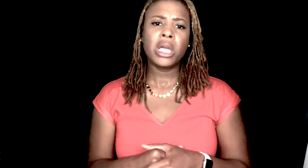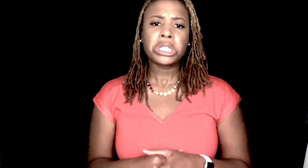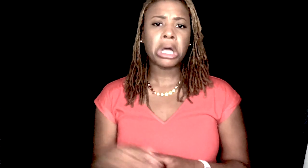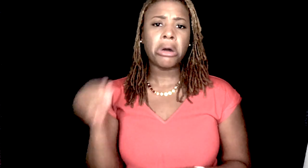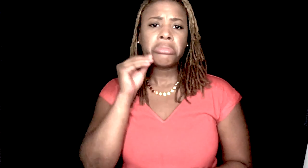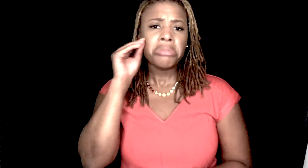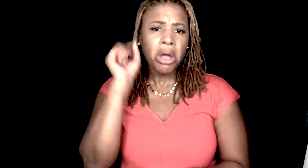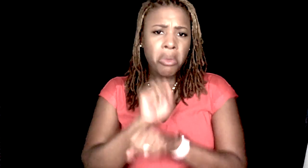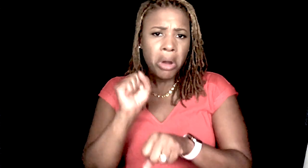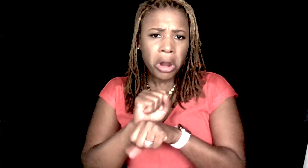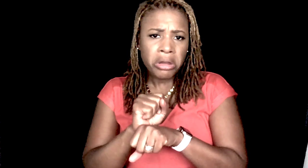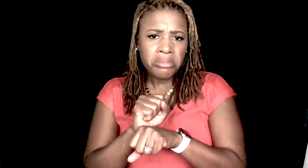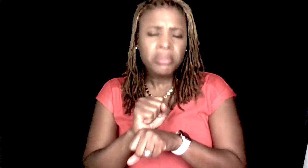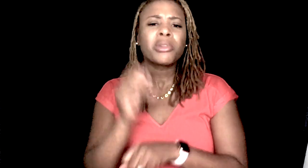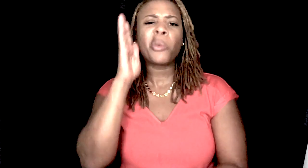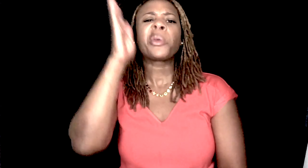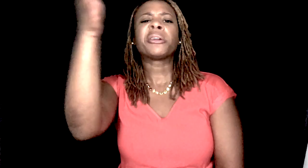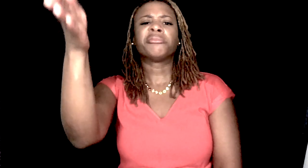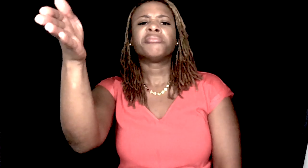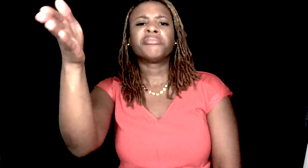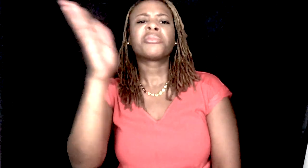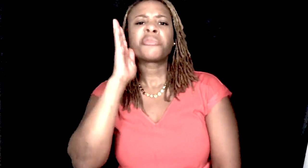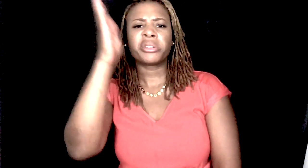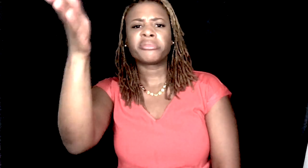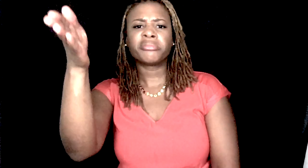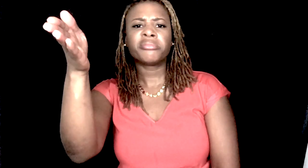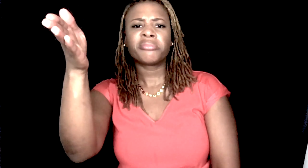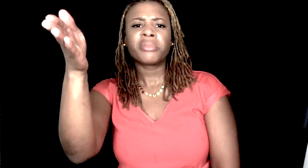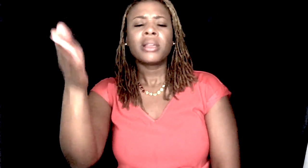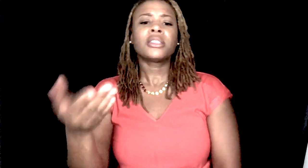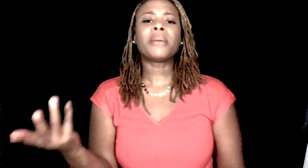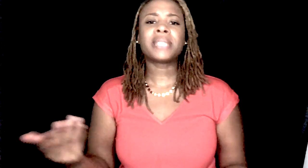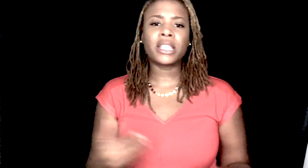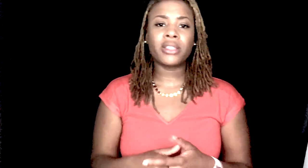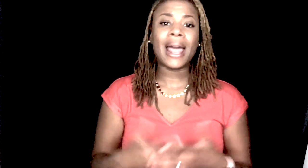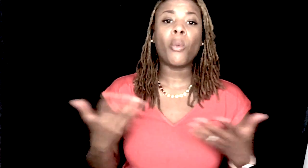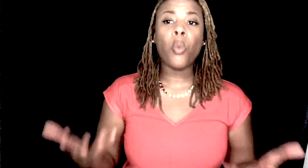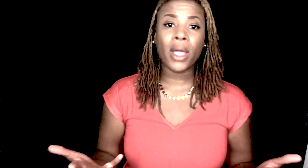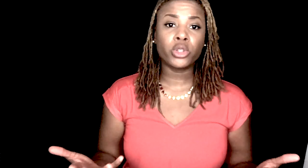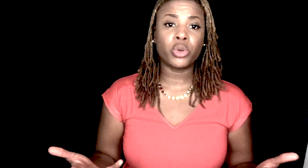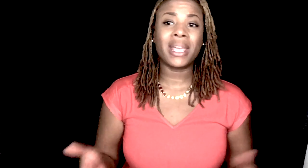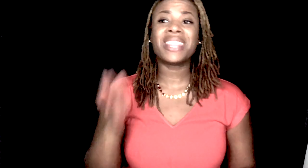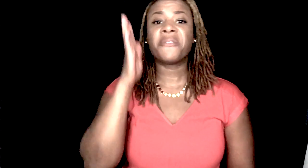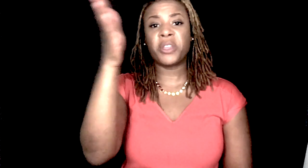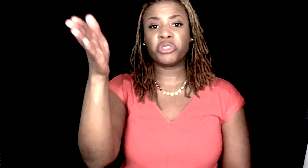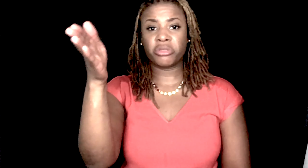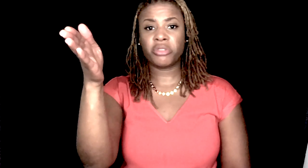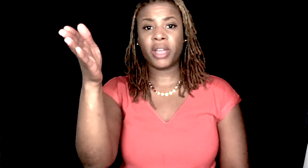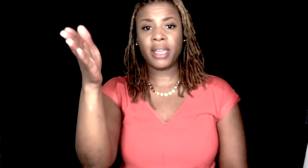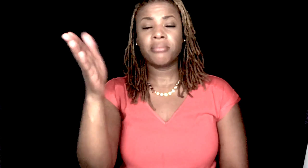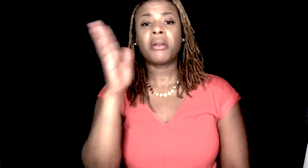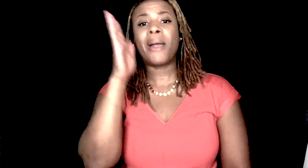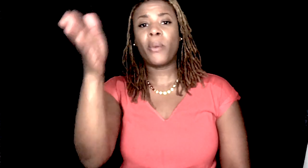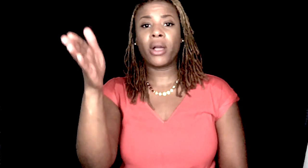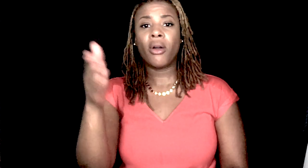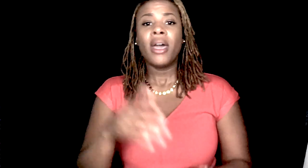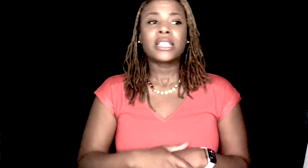So, I'm telling you that I will do it in the future. Okay. I will. So,